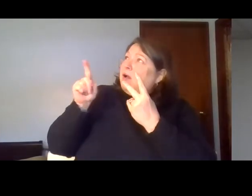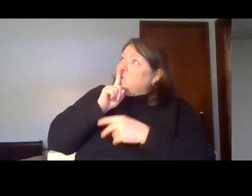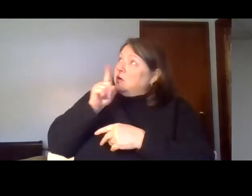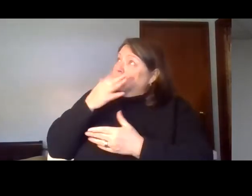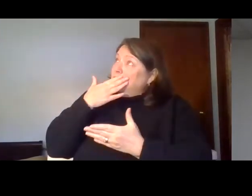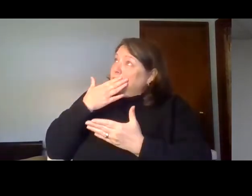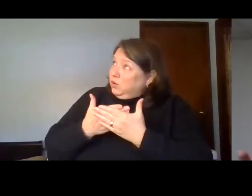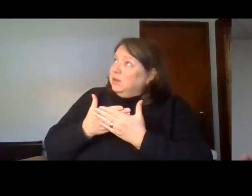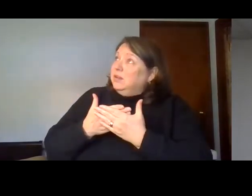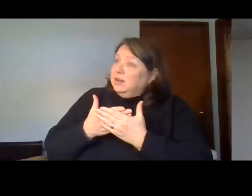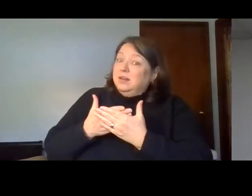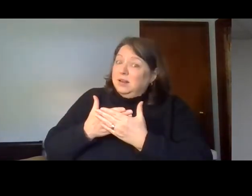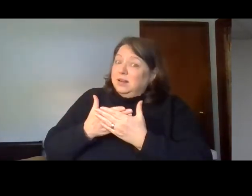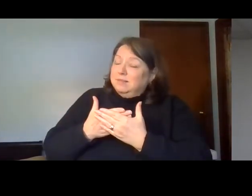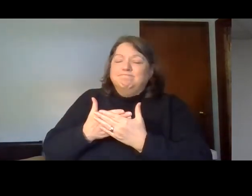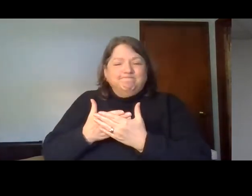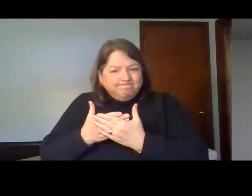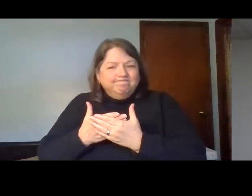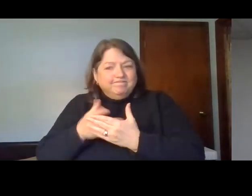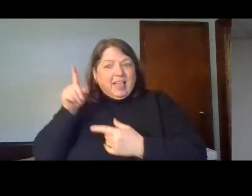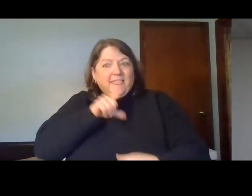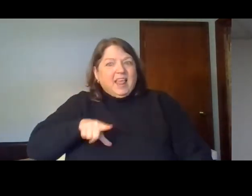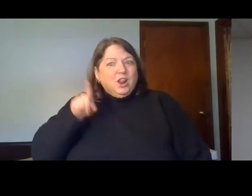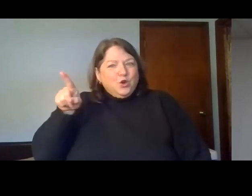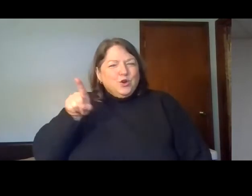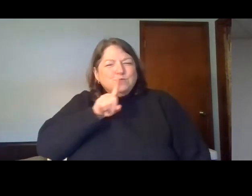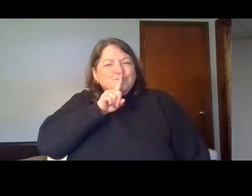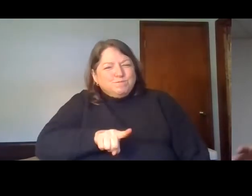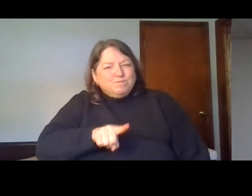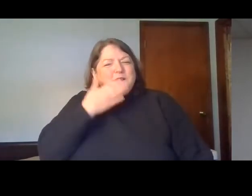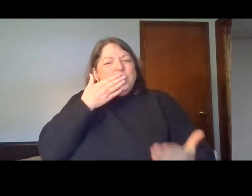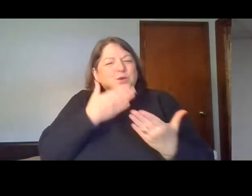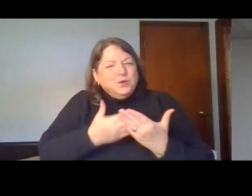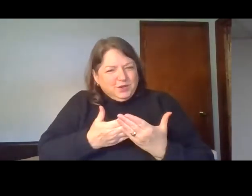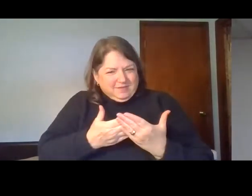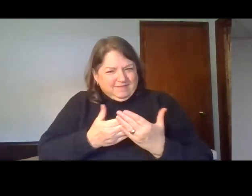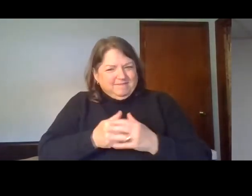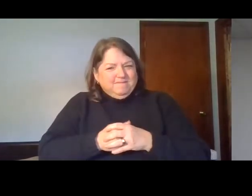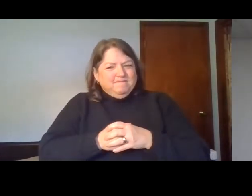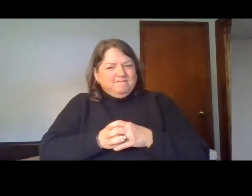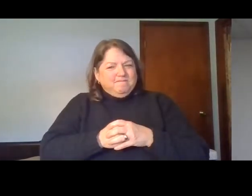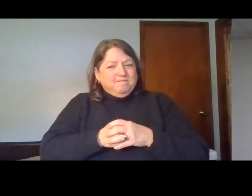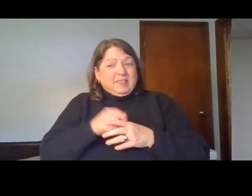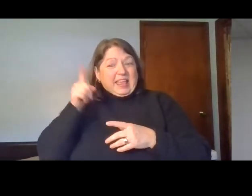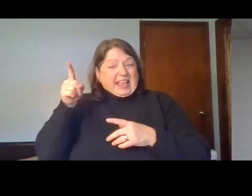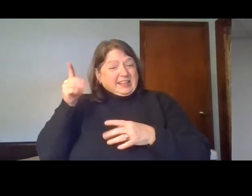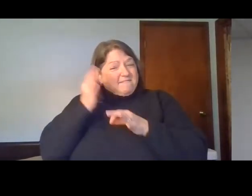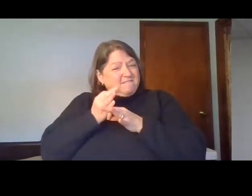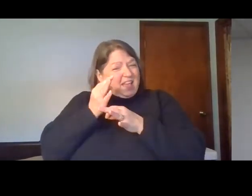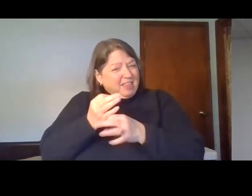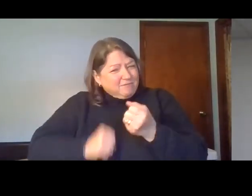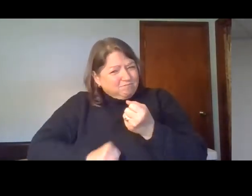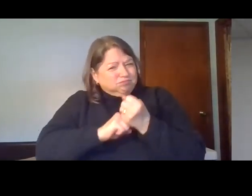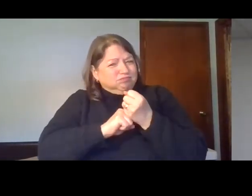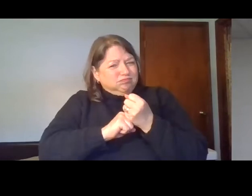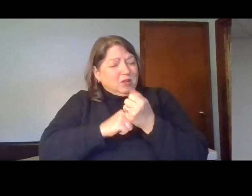Amen? Yes, the Lord is good and he's faithful. And we can hold on to his faithfulness because of the